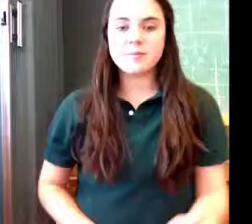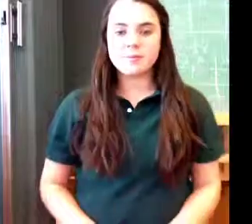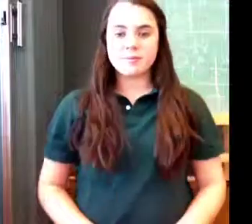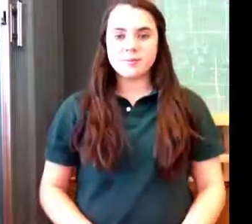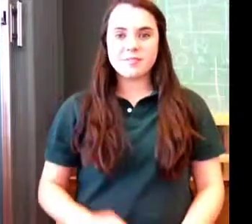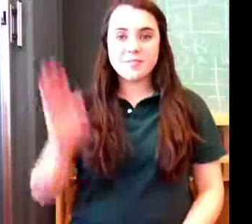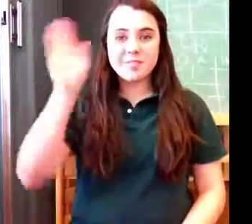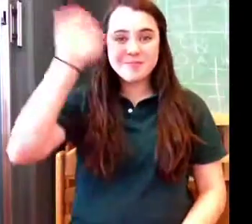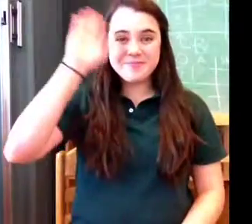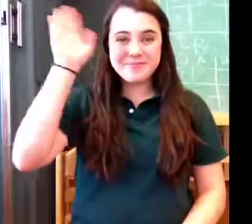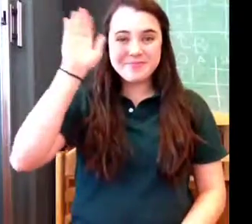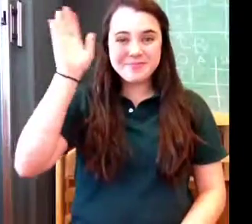Each